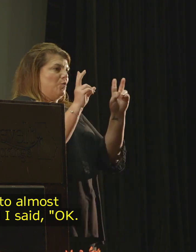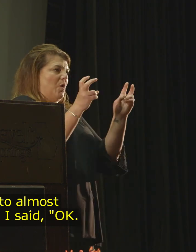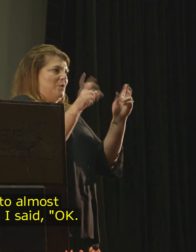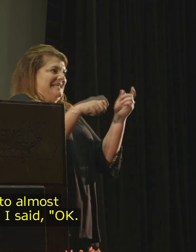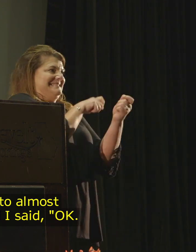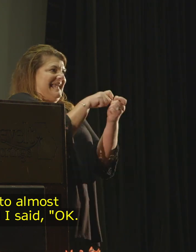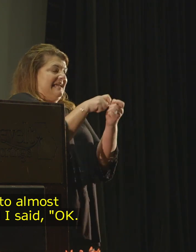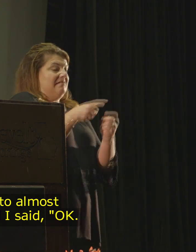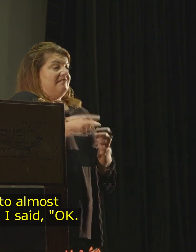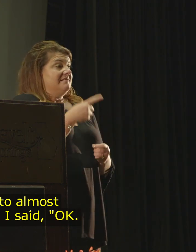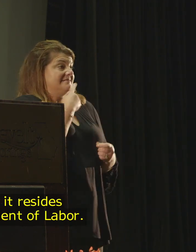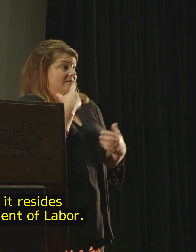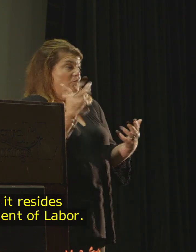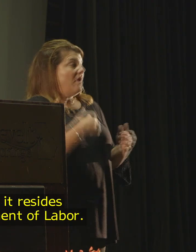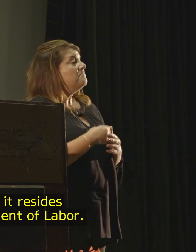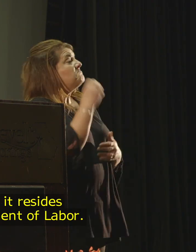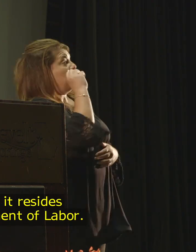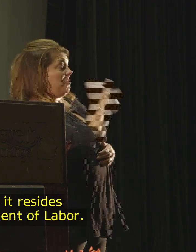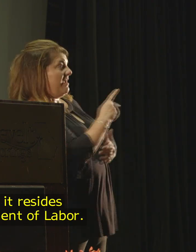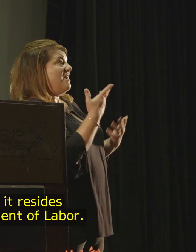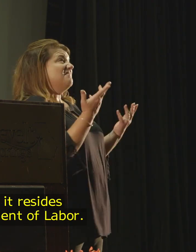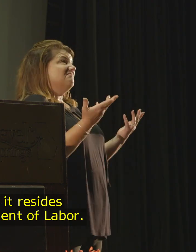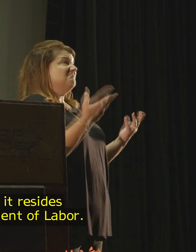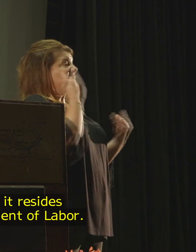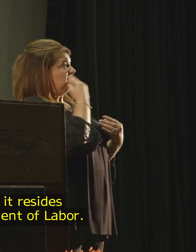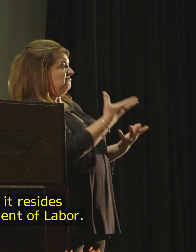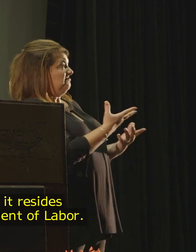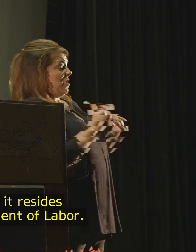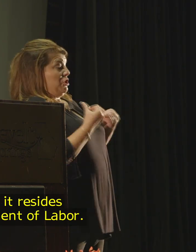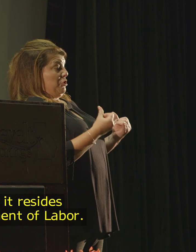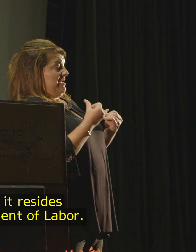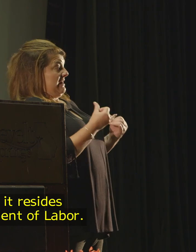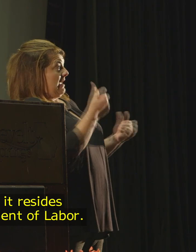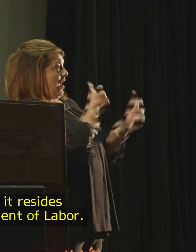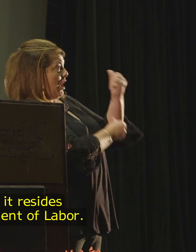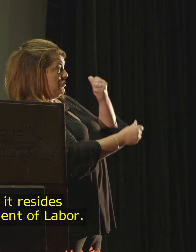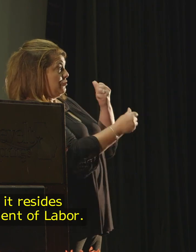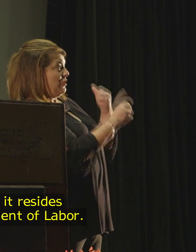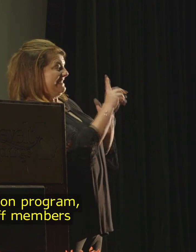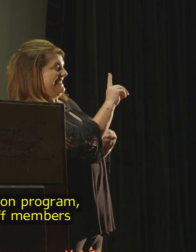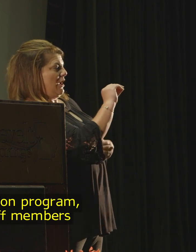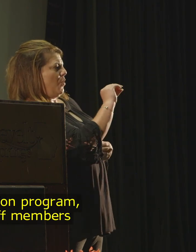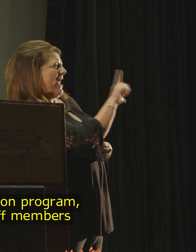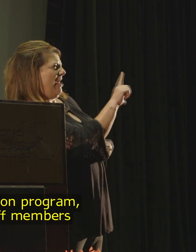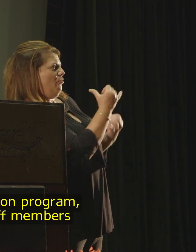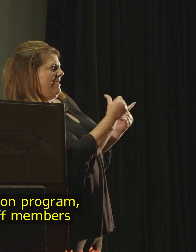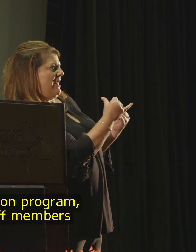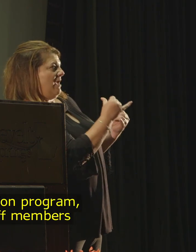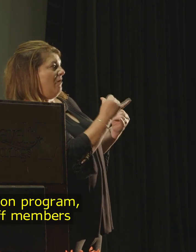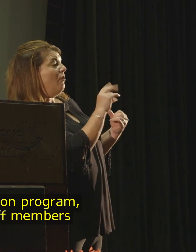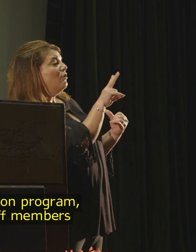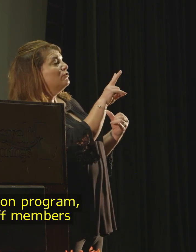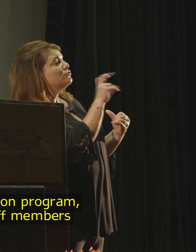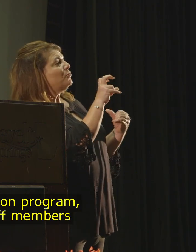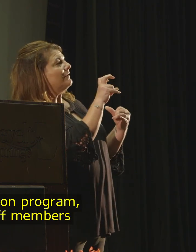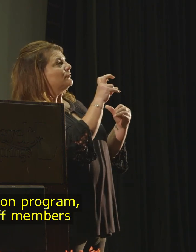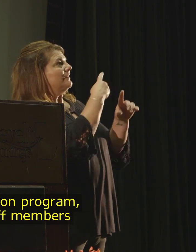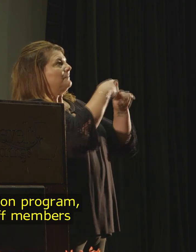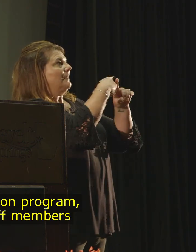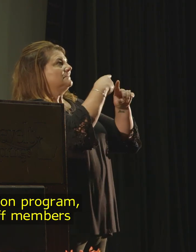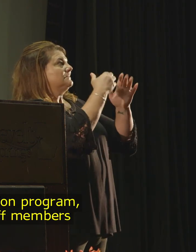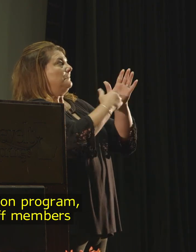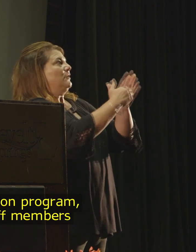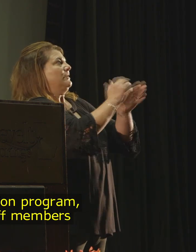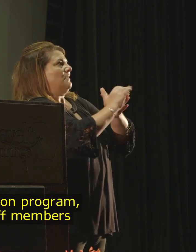And they said, okay. Well, currently, it resides under the Department of Labor. It's a 200-plus million dollar program,